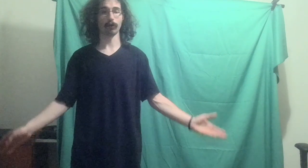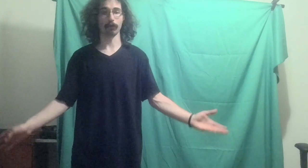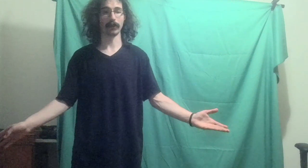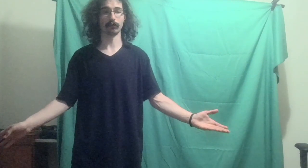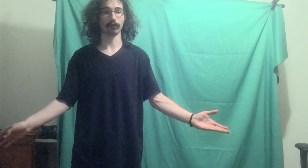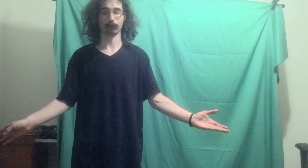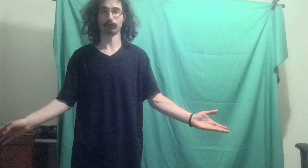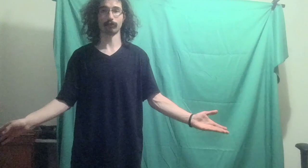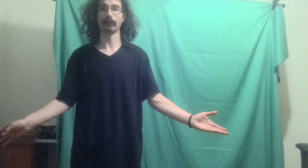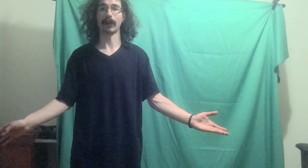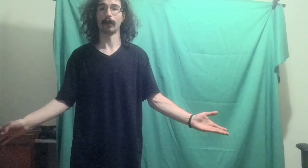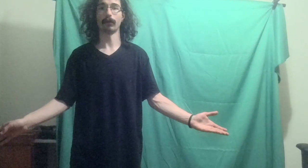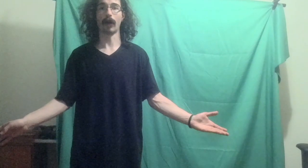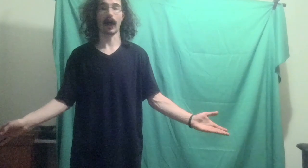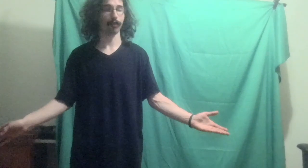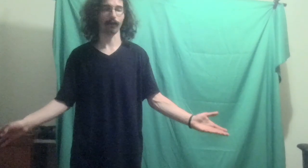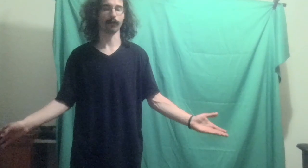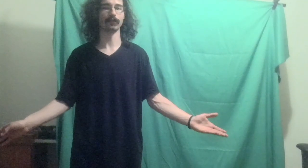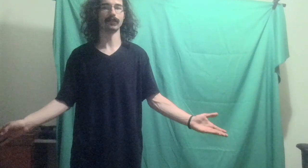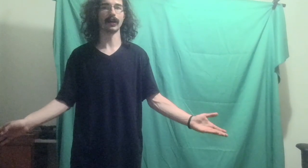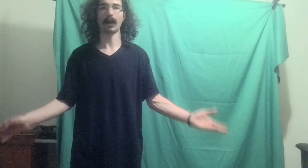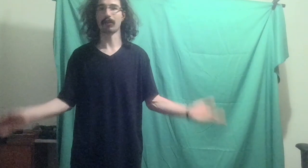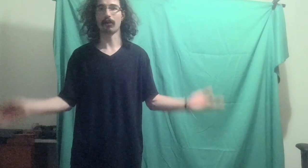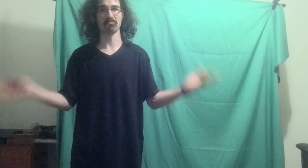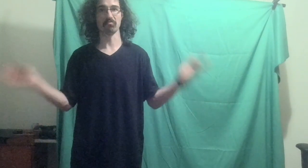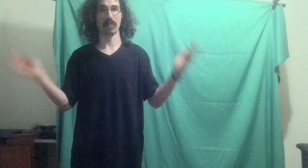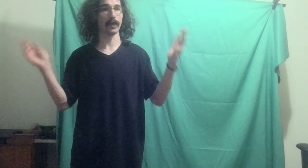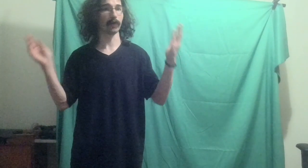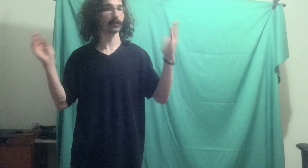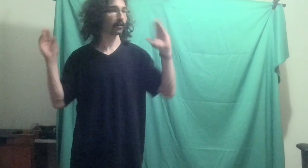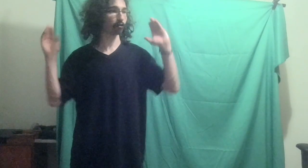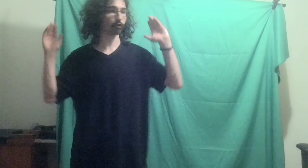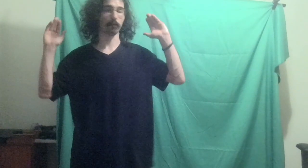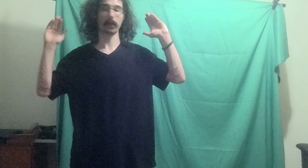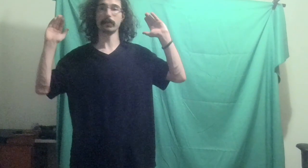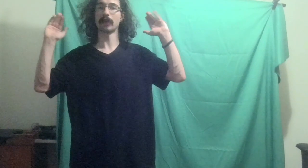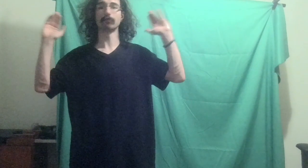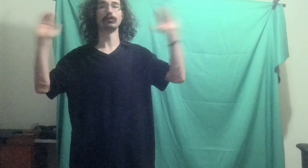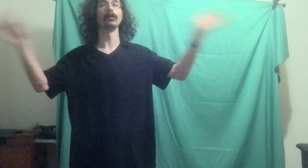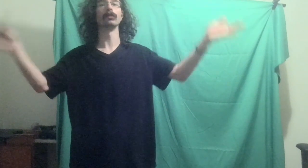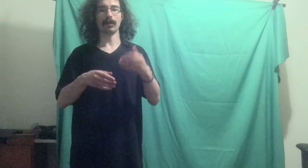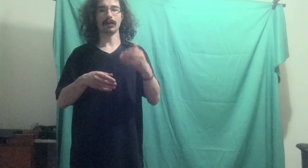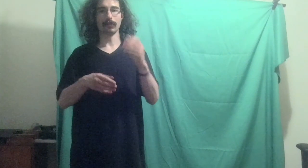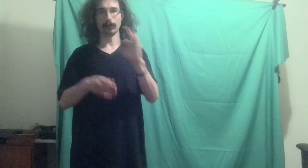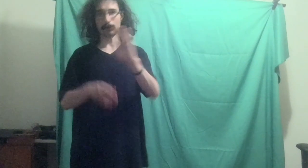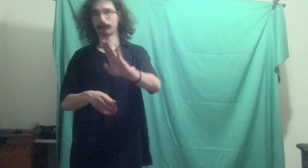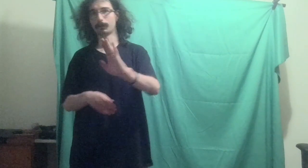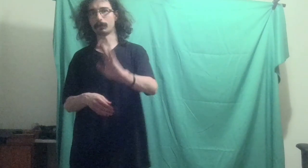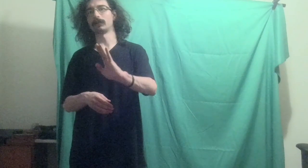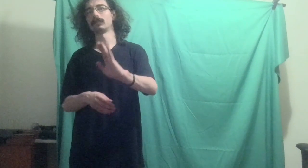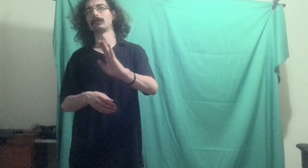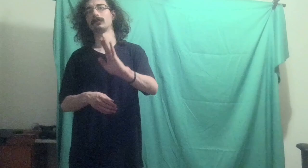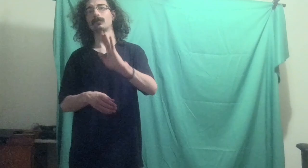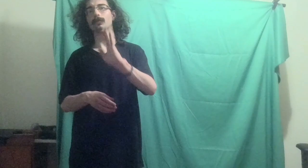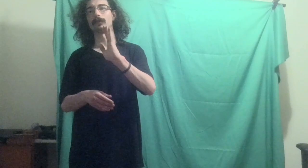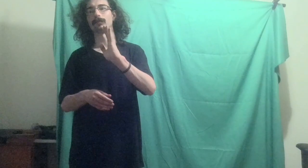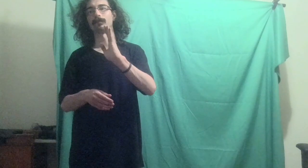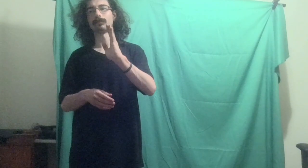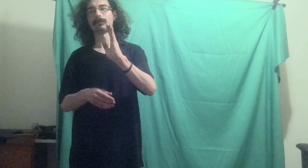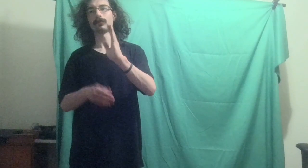my channel stalled out, I thought it was dead, I thought maybe I'm cancelled, maybe I'm done. Year 4, was